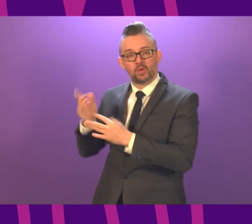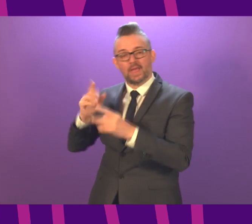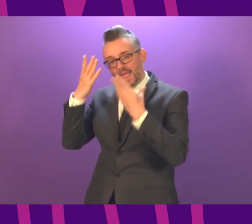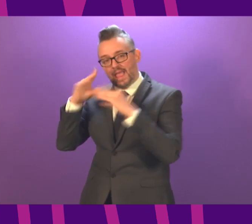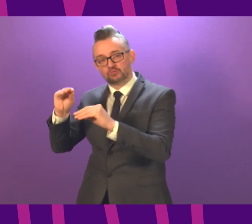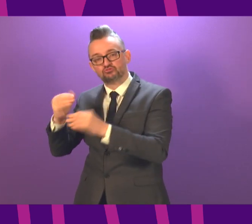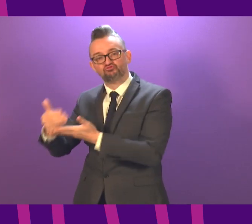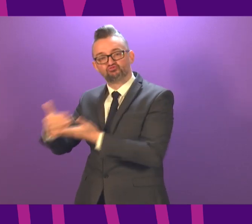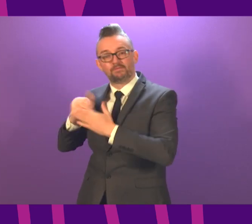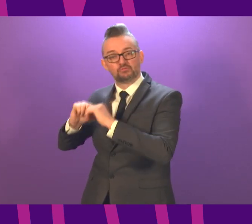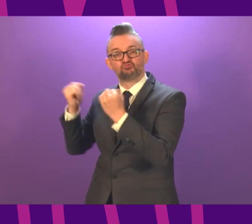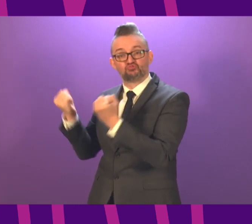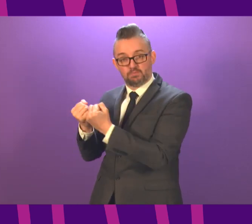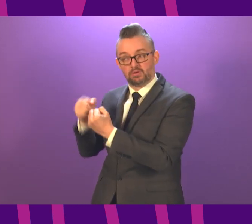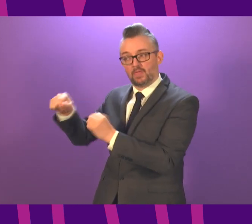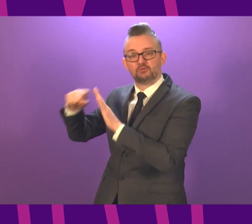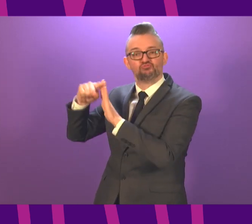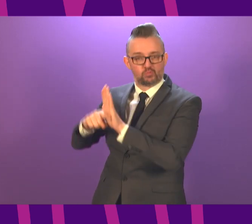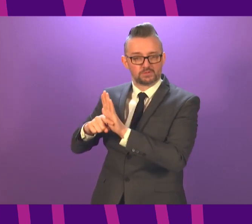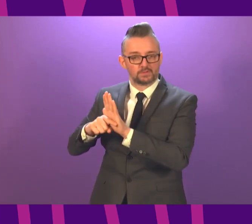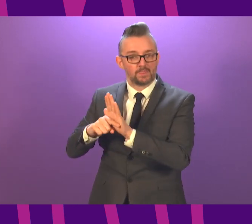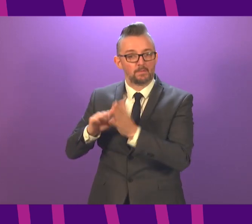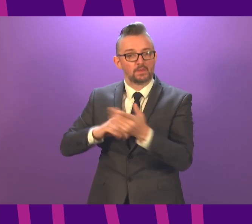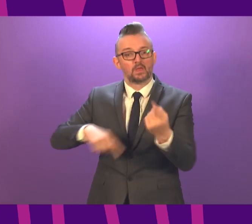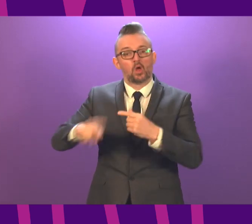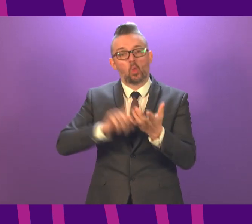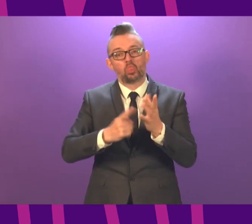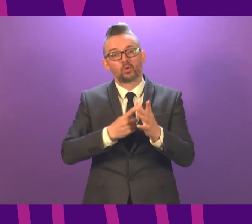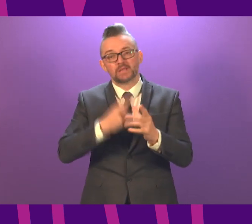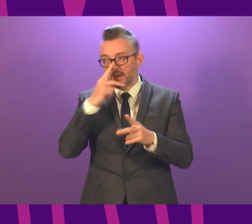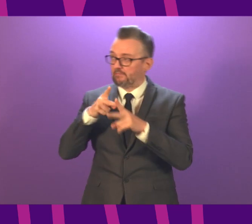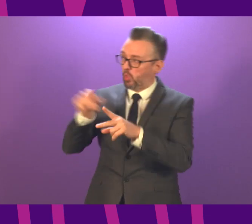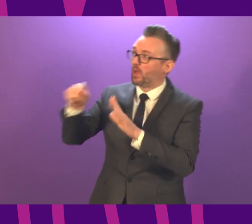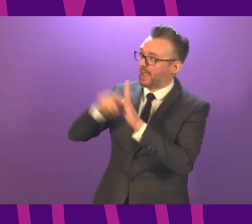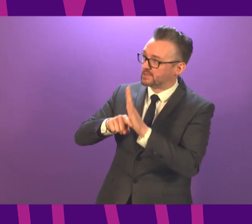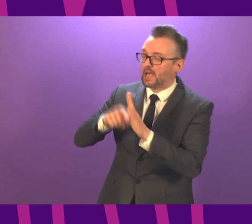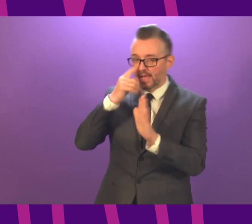that is within a framework that is consistent and understandable to local authorities and to schools.